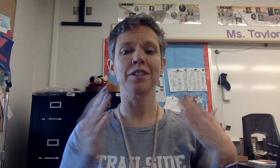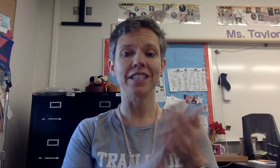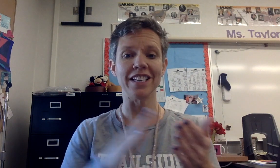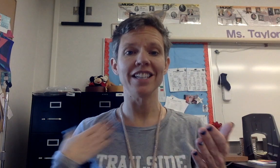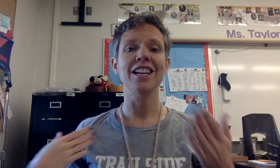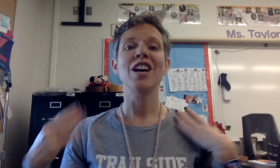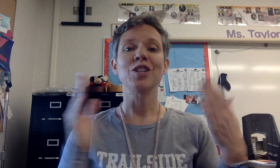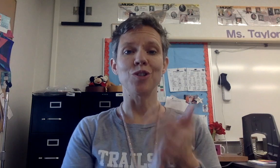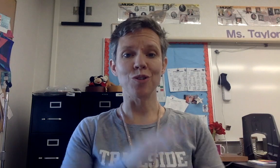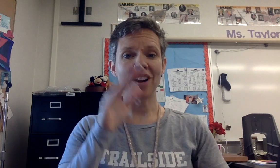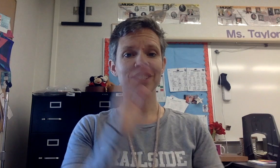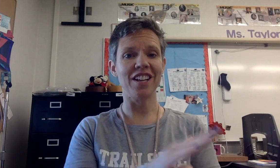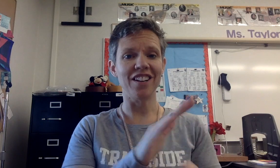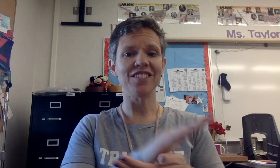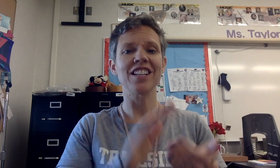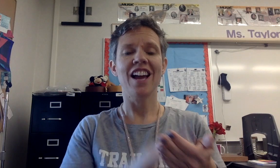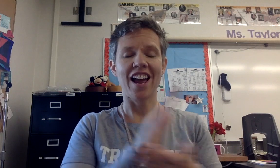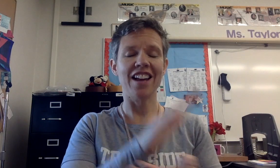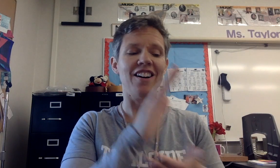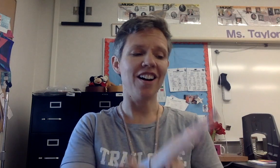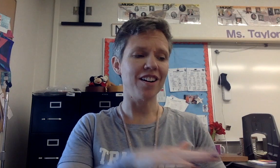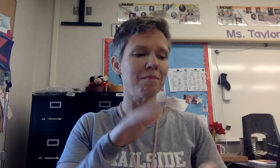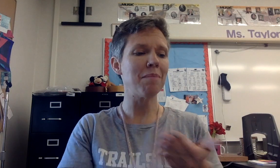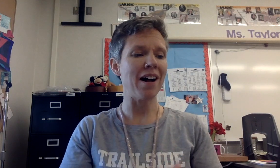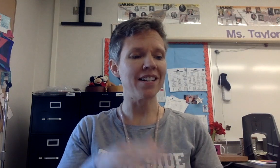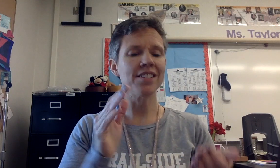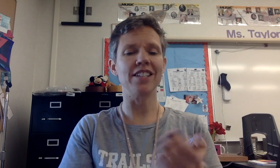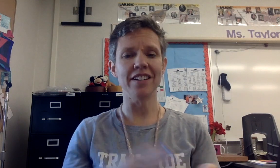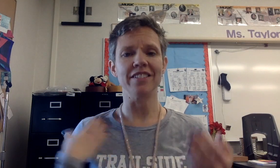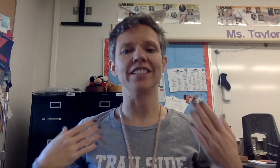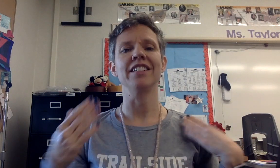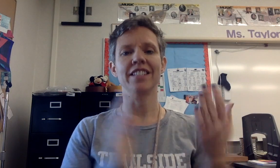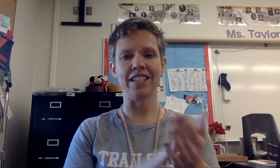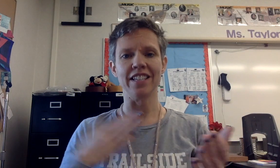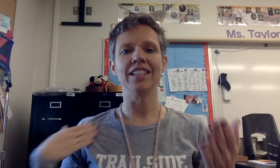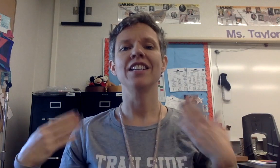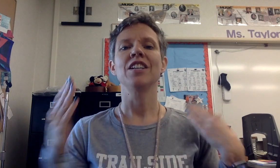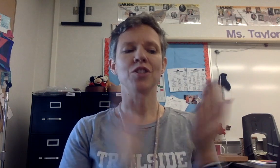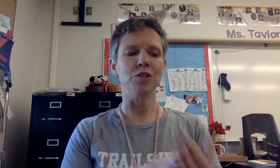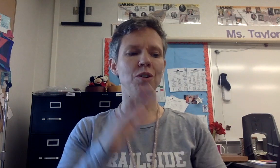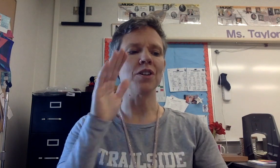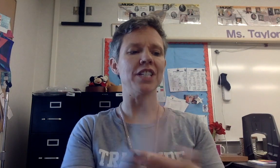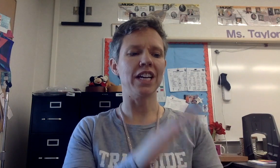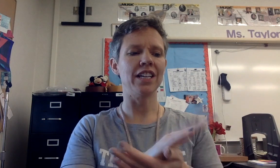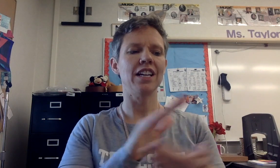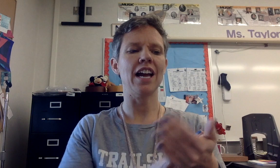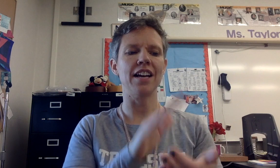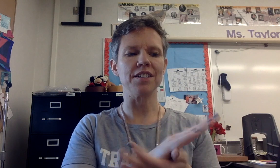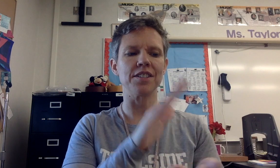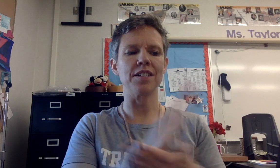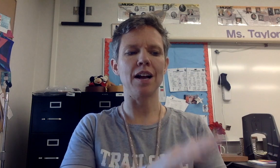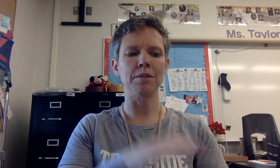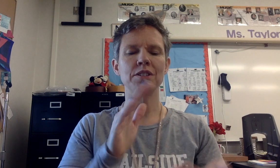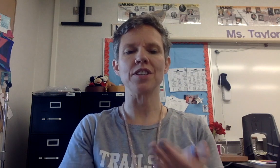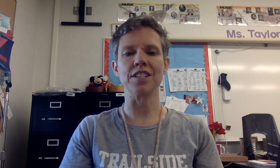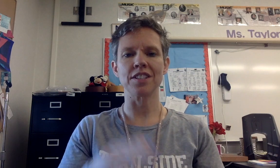to ourselves and our posterity, to ordain and establish this